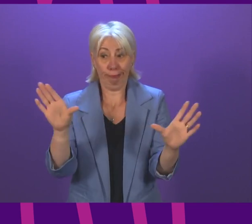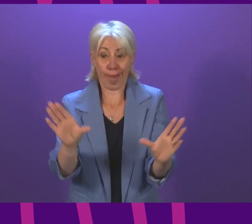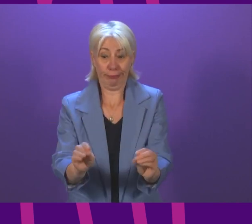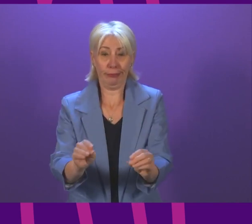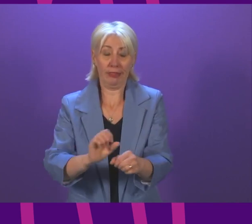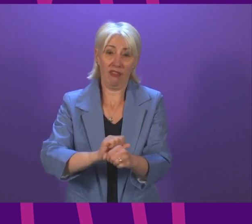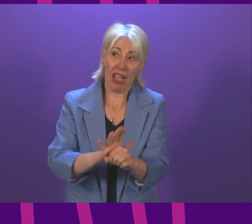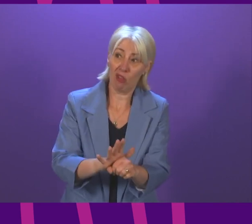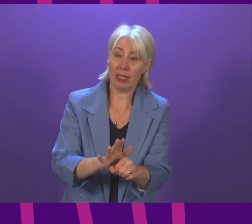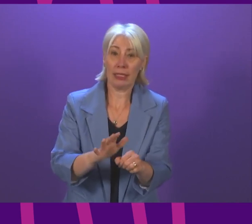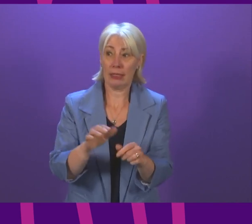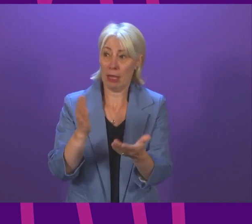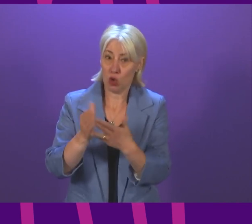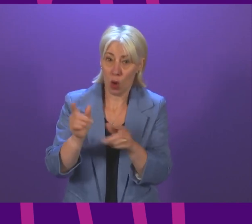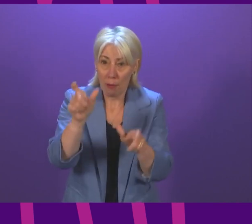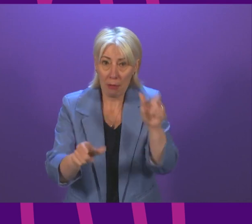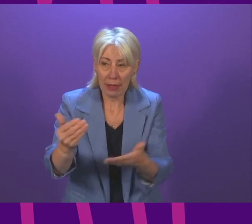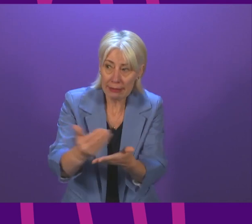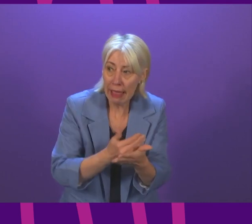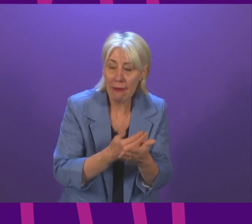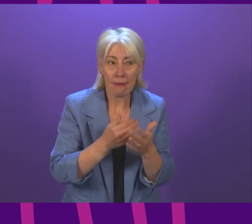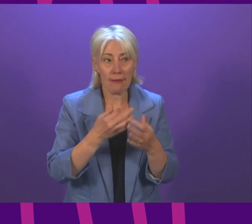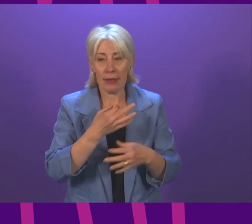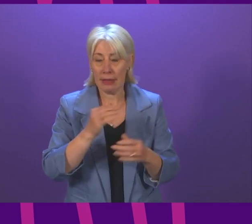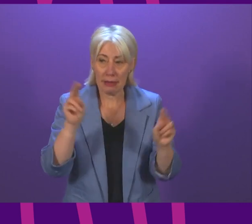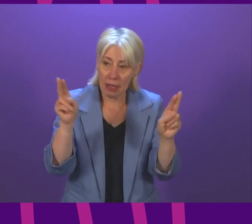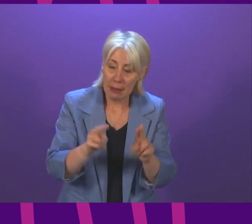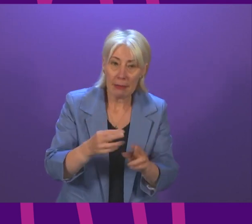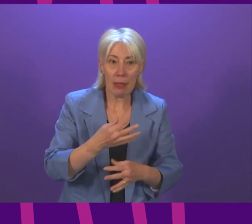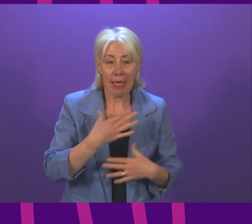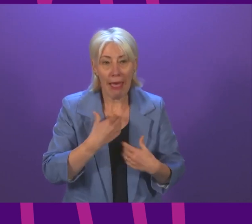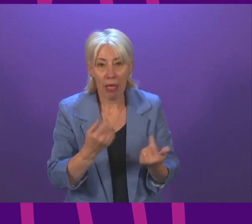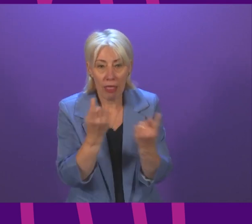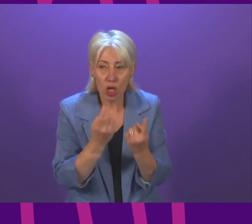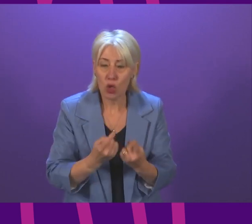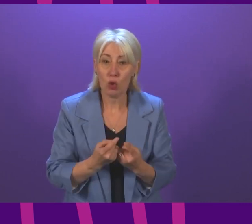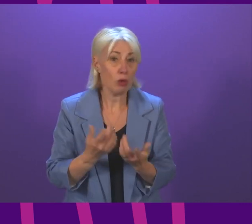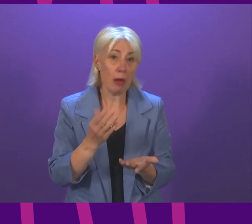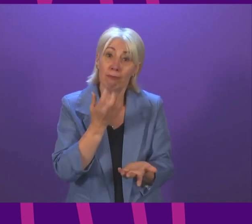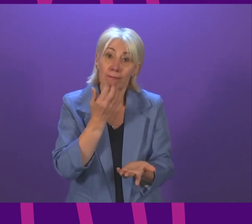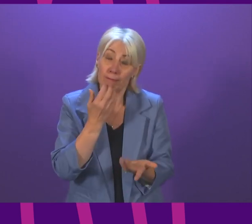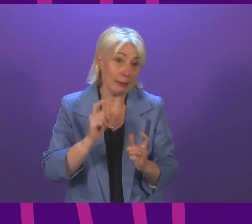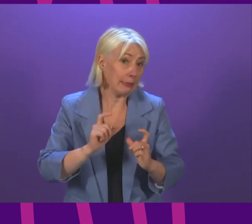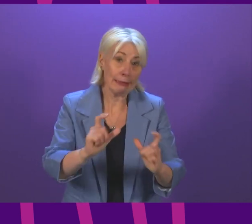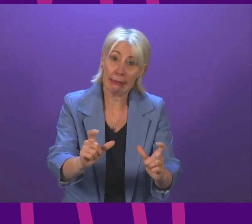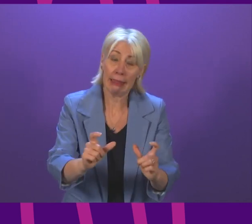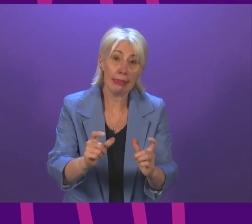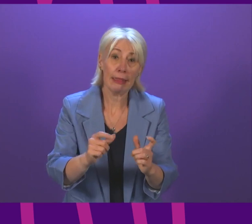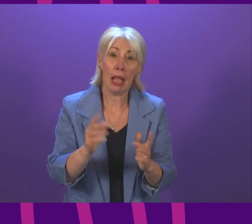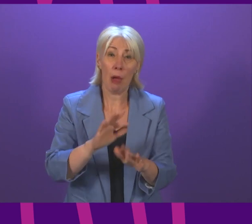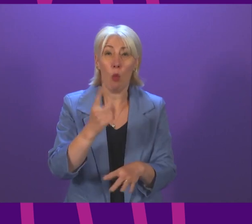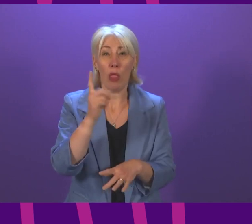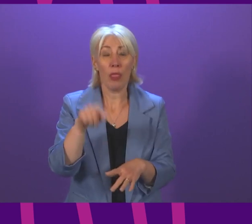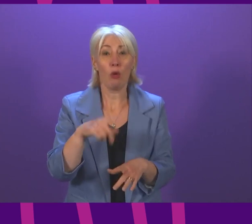people safe and try to limit the health and other damage that this virus does. But we are still in this virus. There are still around 1,000 people in our